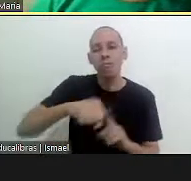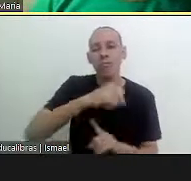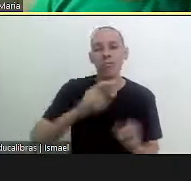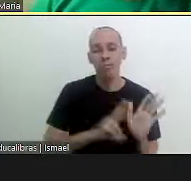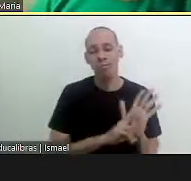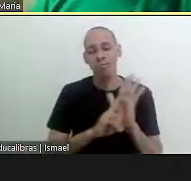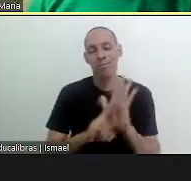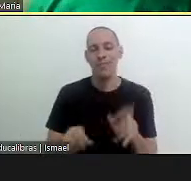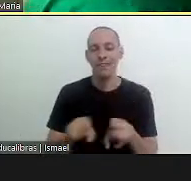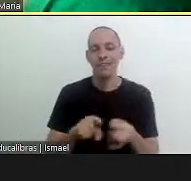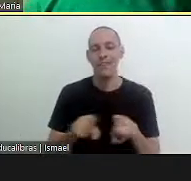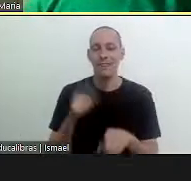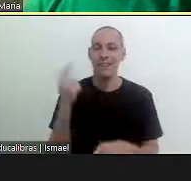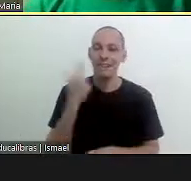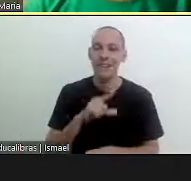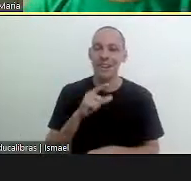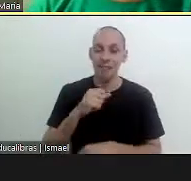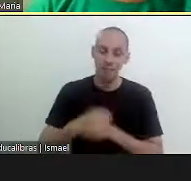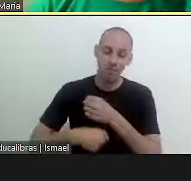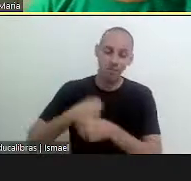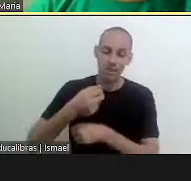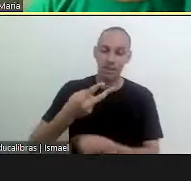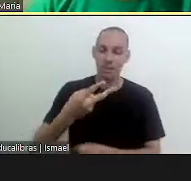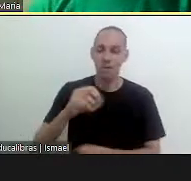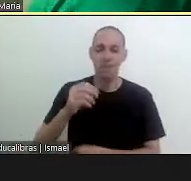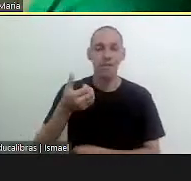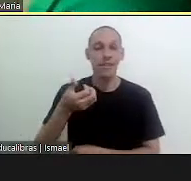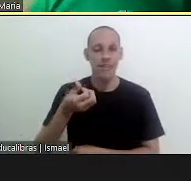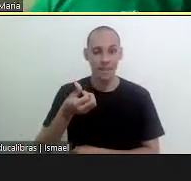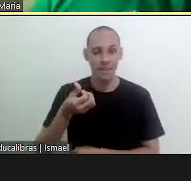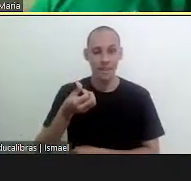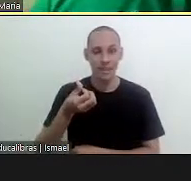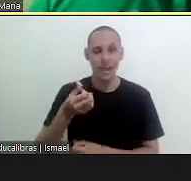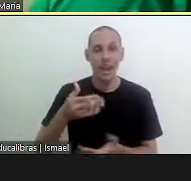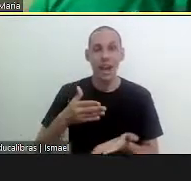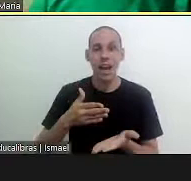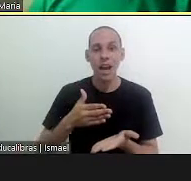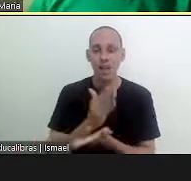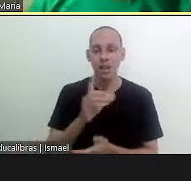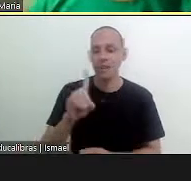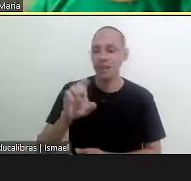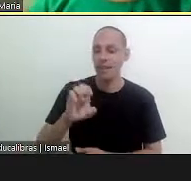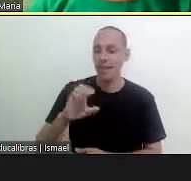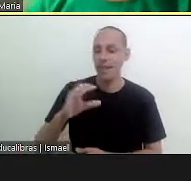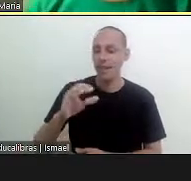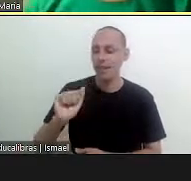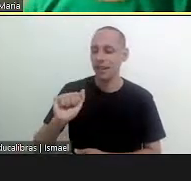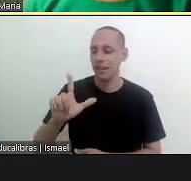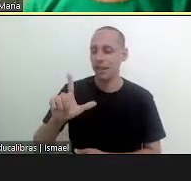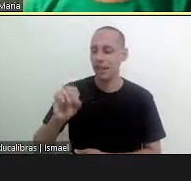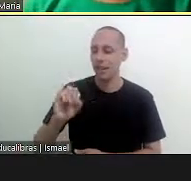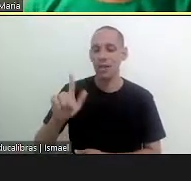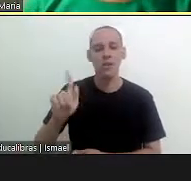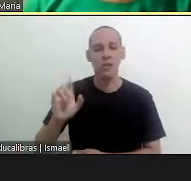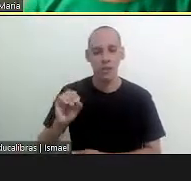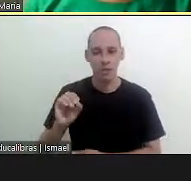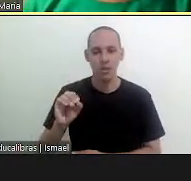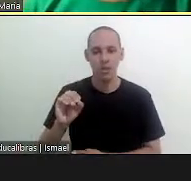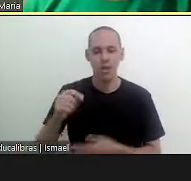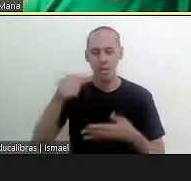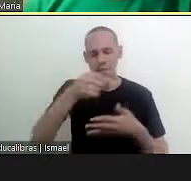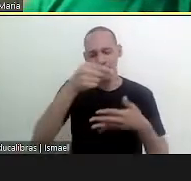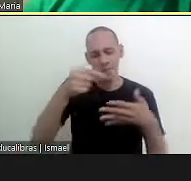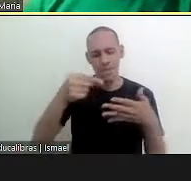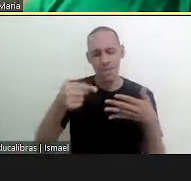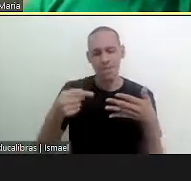organized civil society 2016 is when we have the approval of the reinstatement